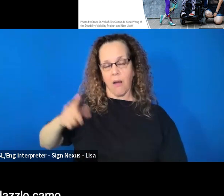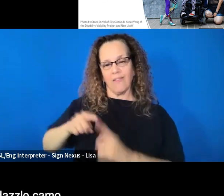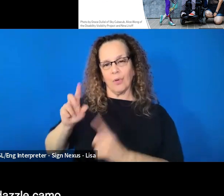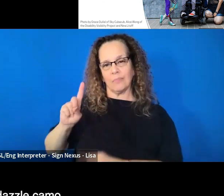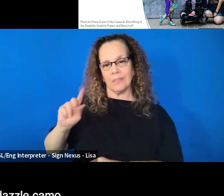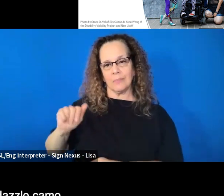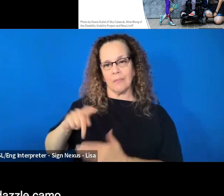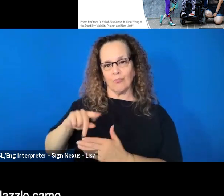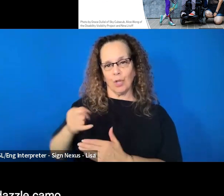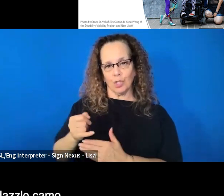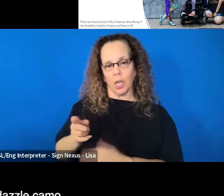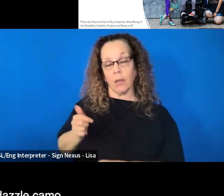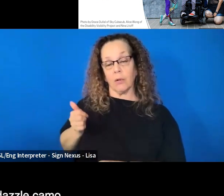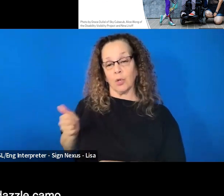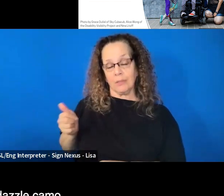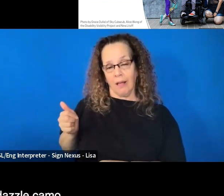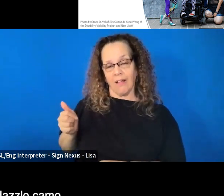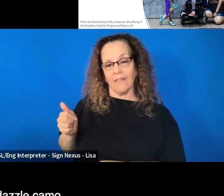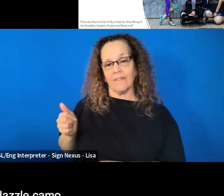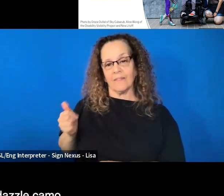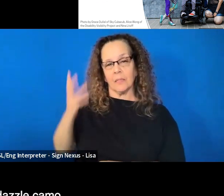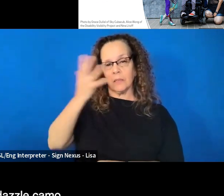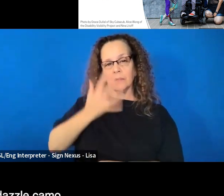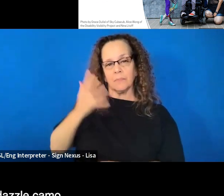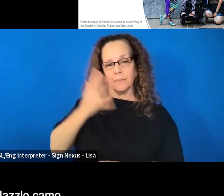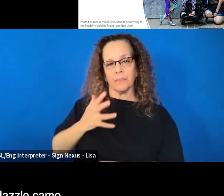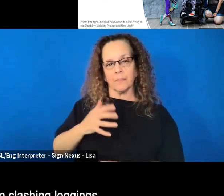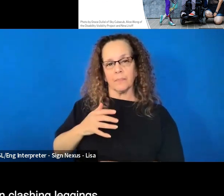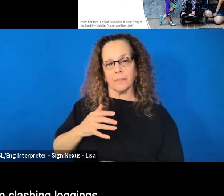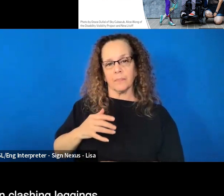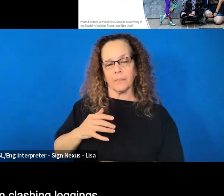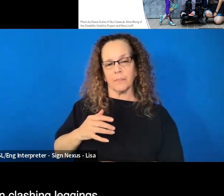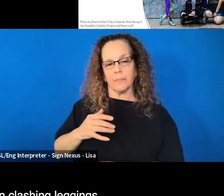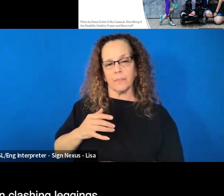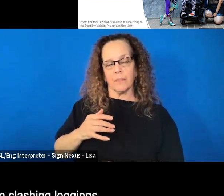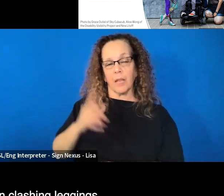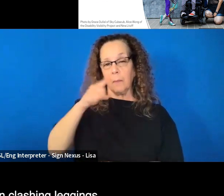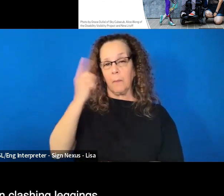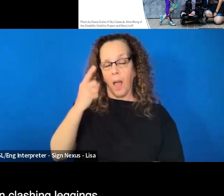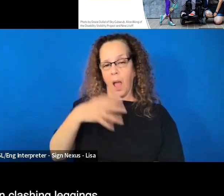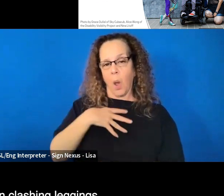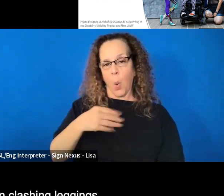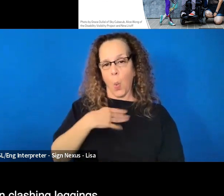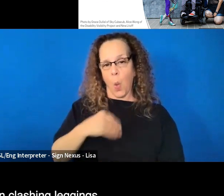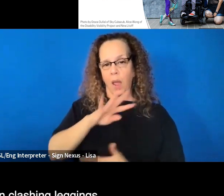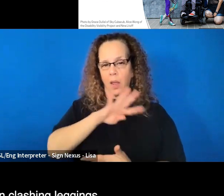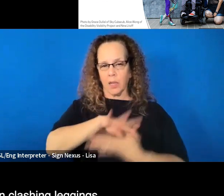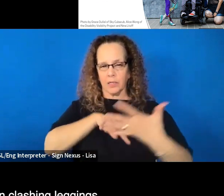who's wearing dazzle camo, black and white pattern